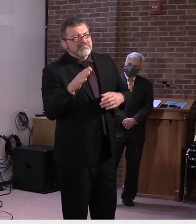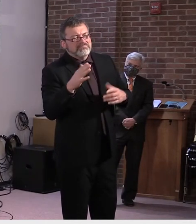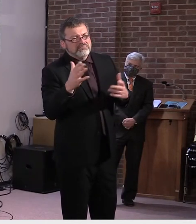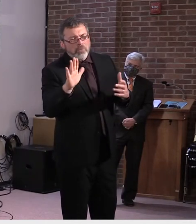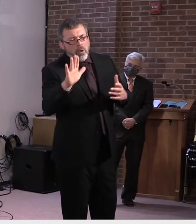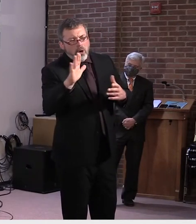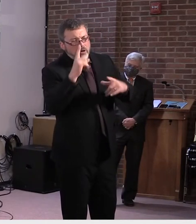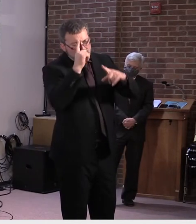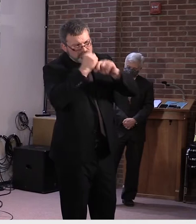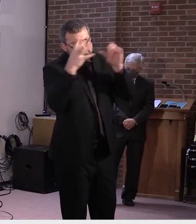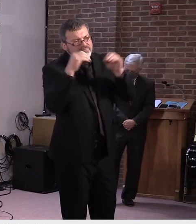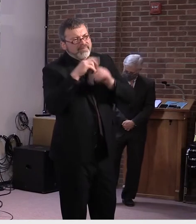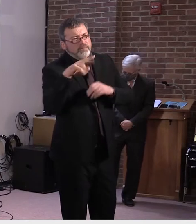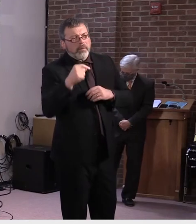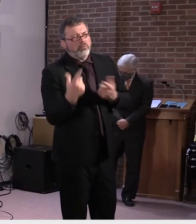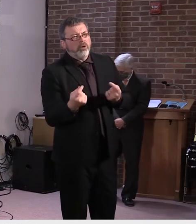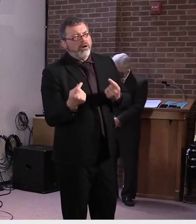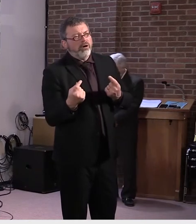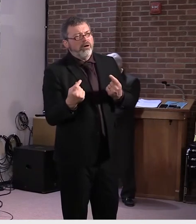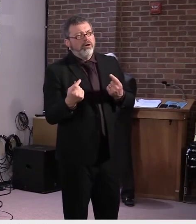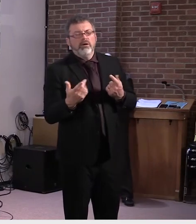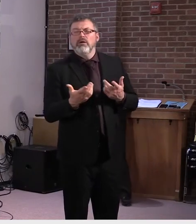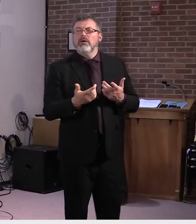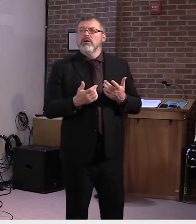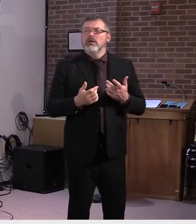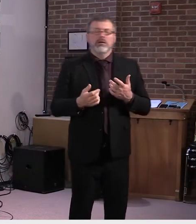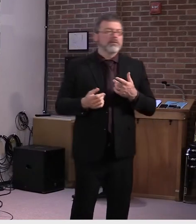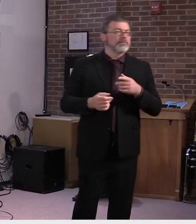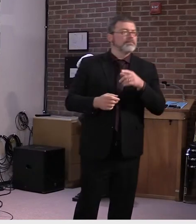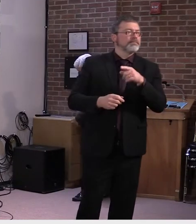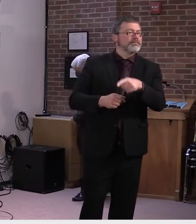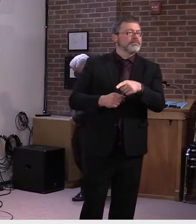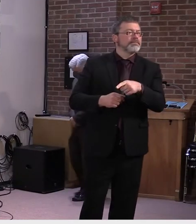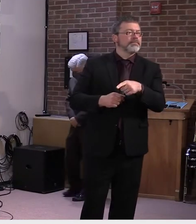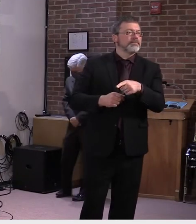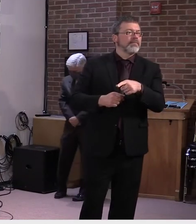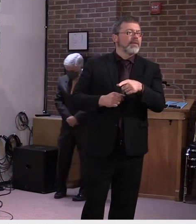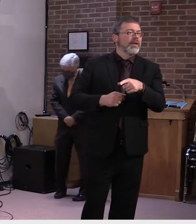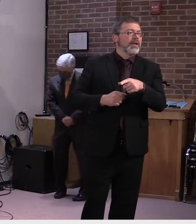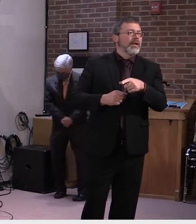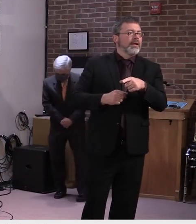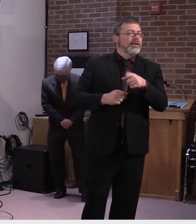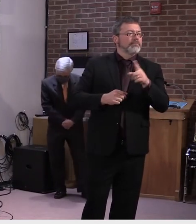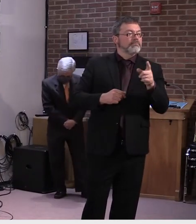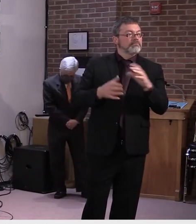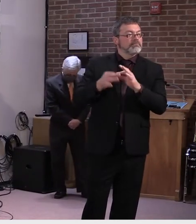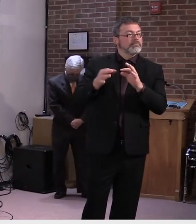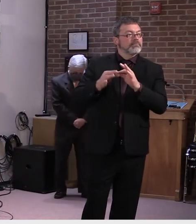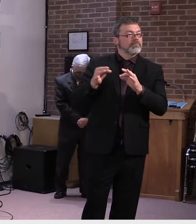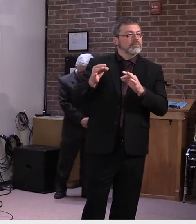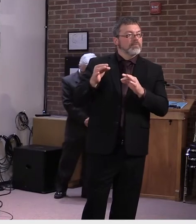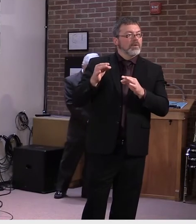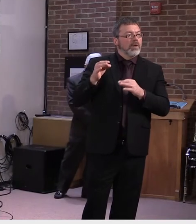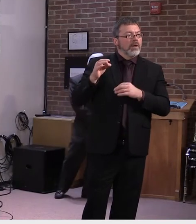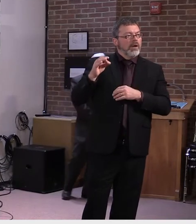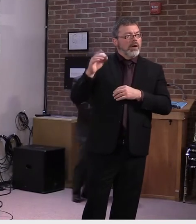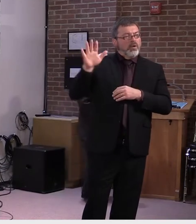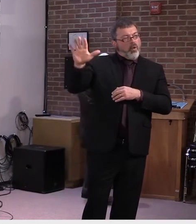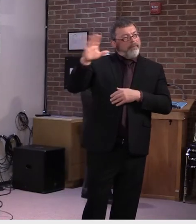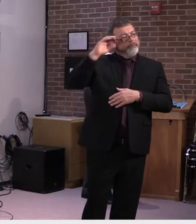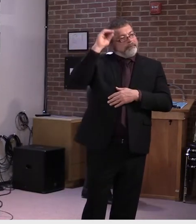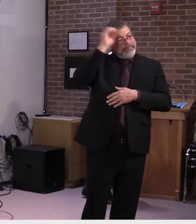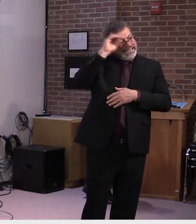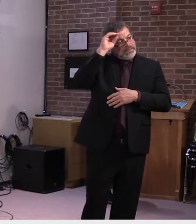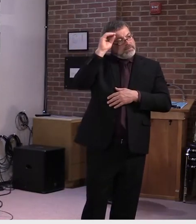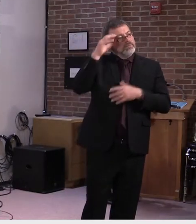Well, I, I was, I was thinking that, um, the experience that we're having so far